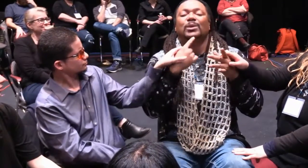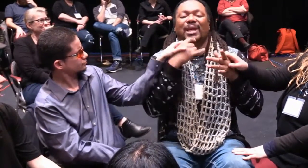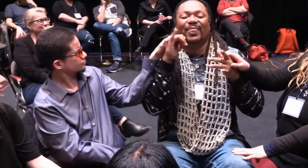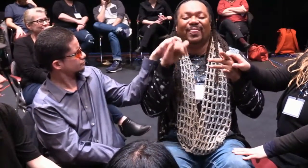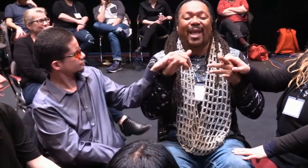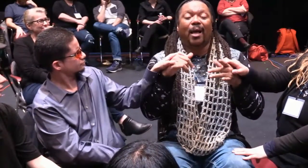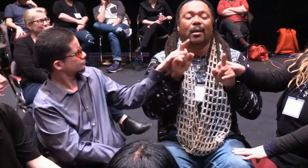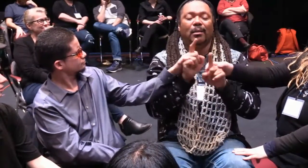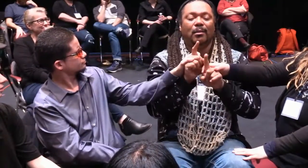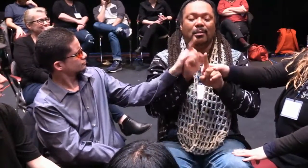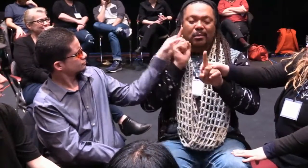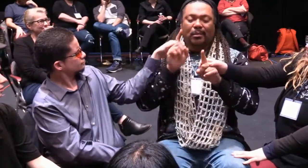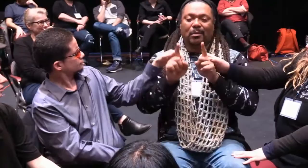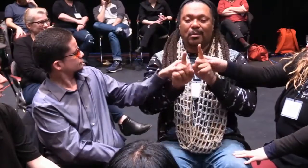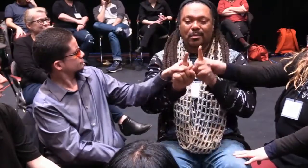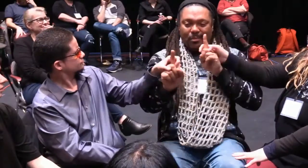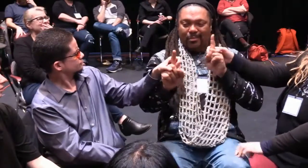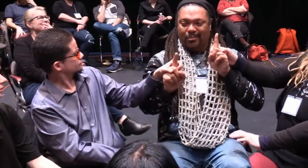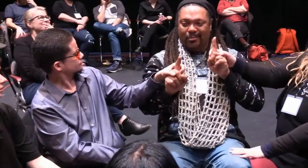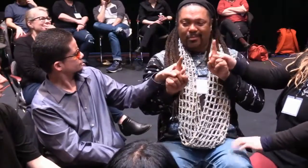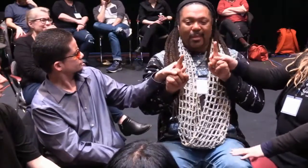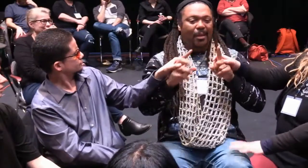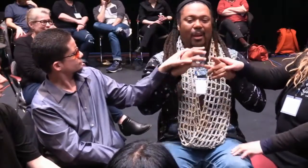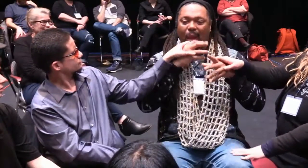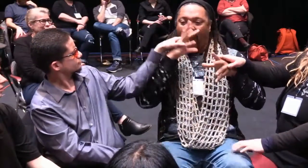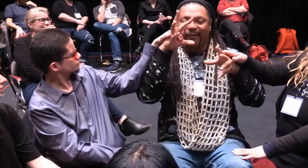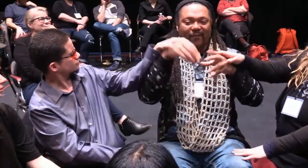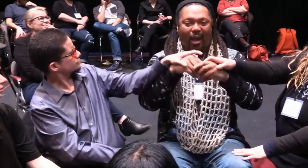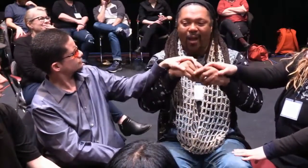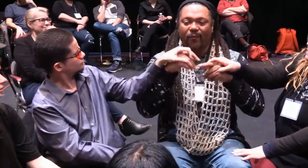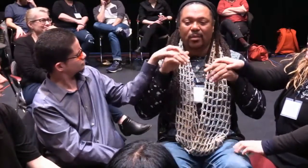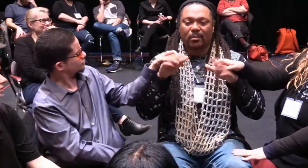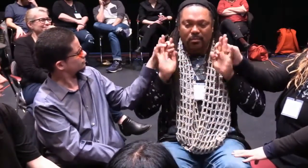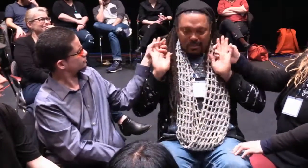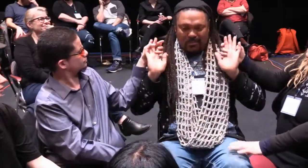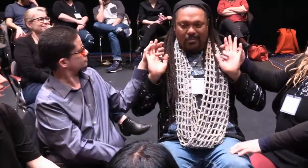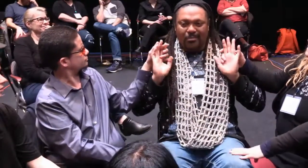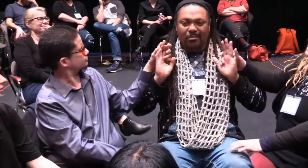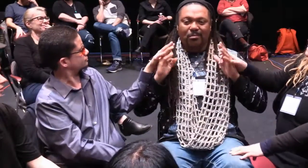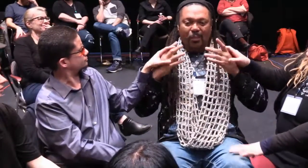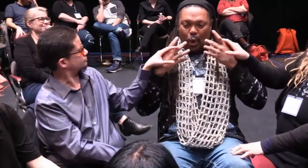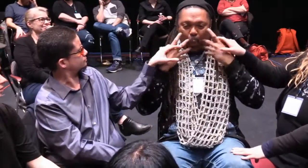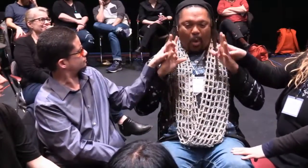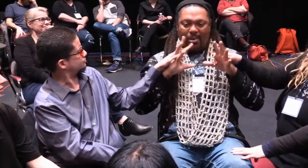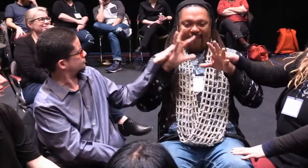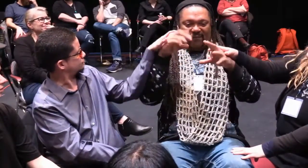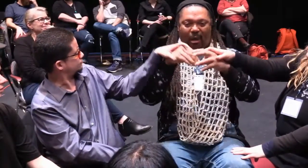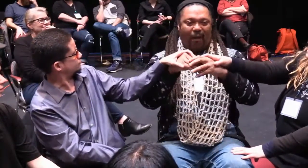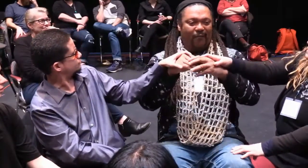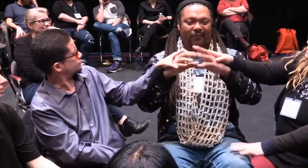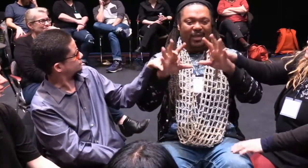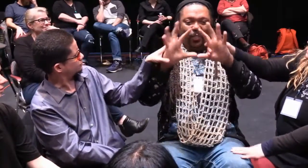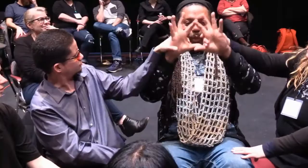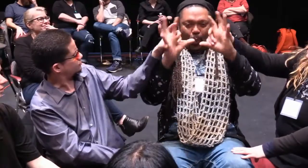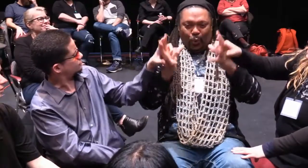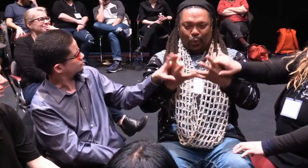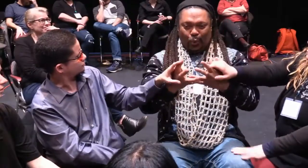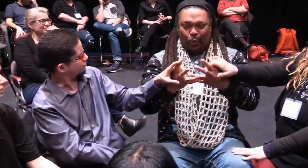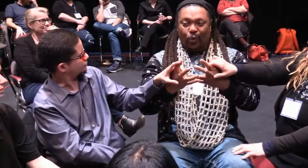interpreters. There's an avoidance, a